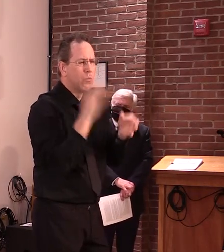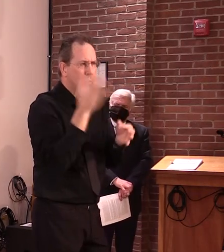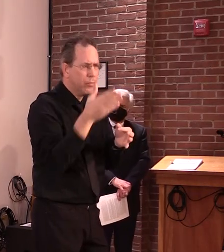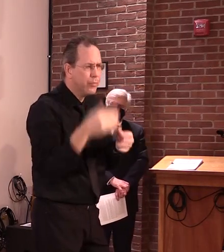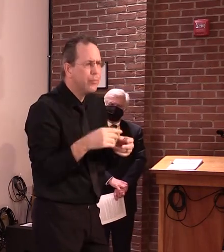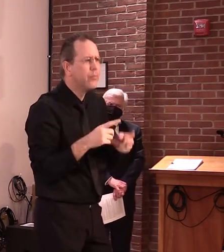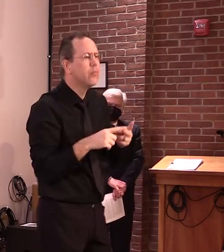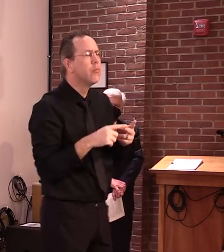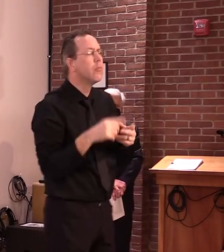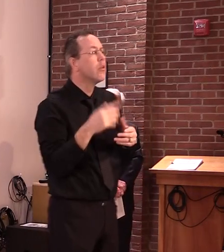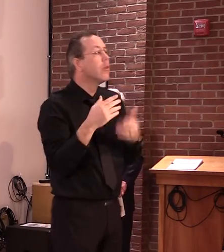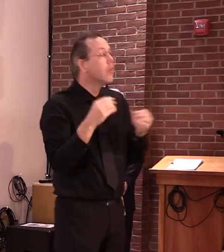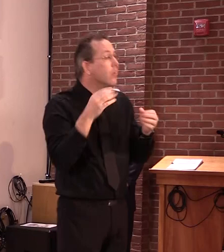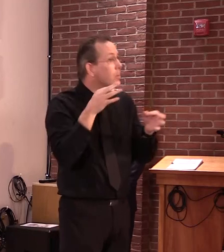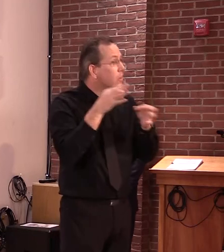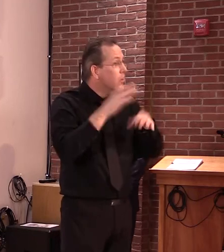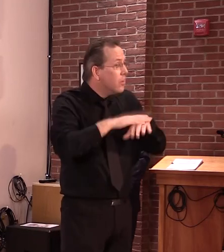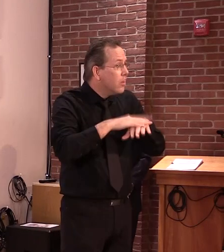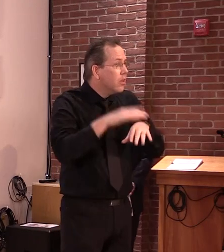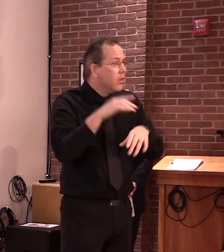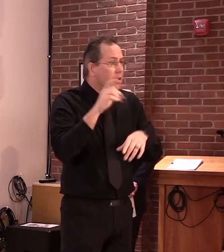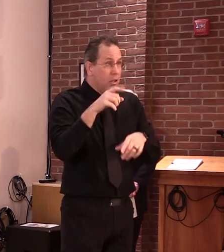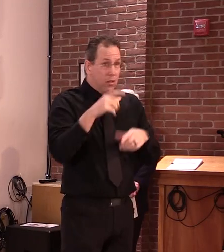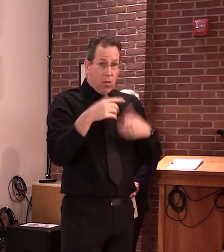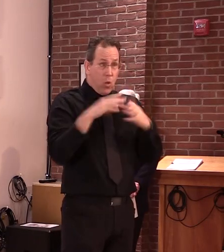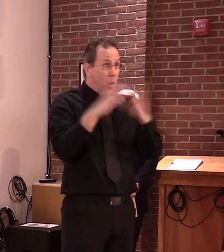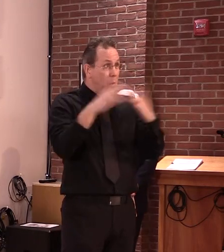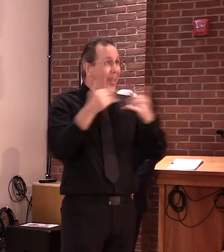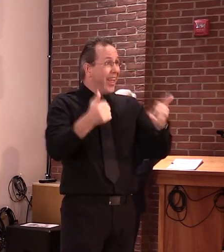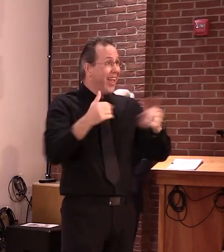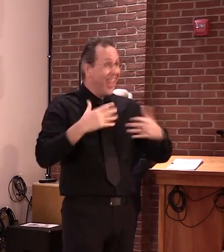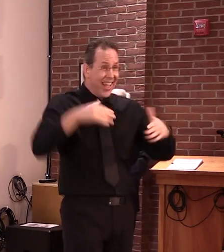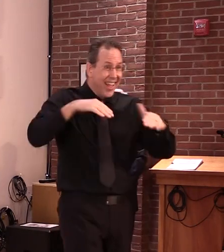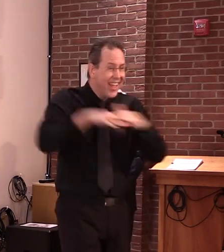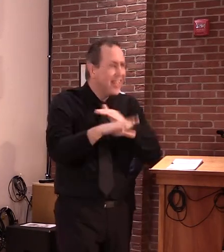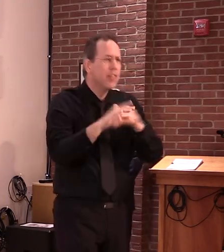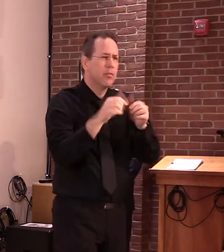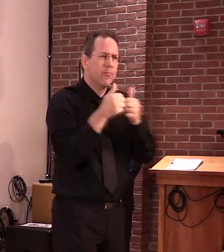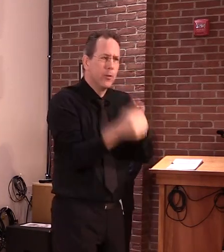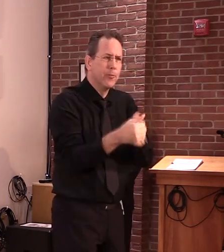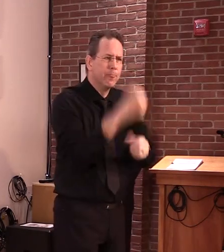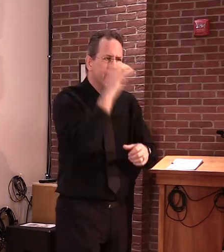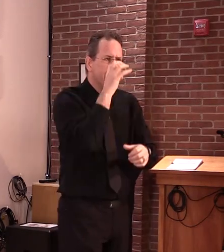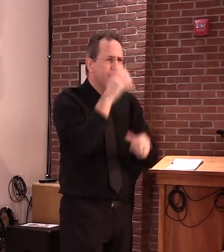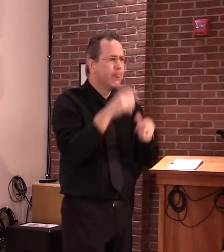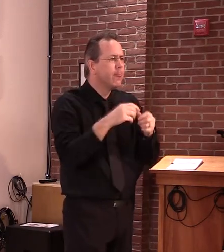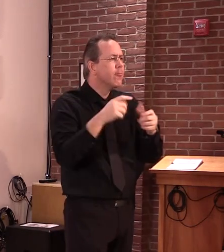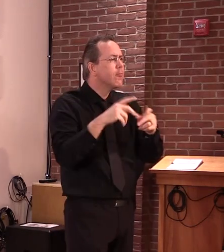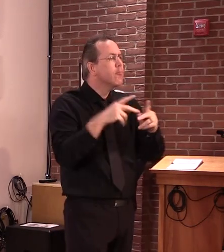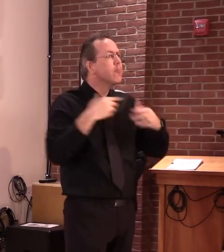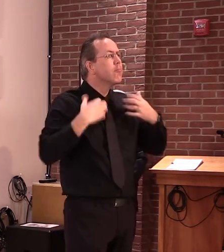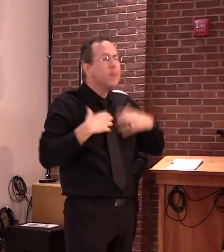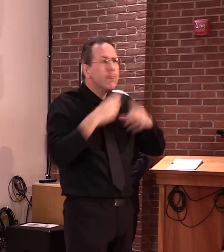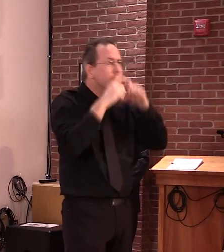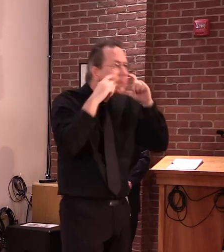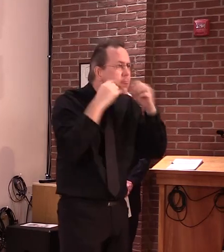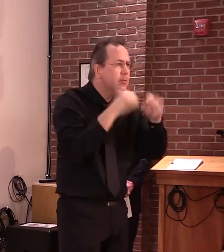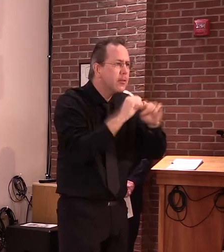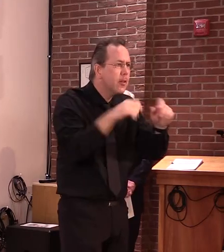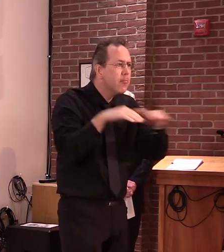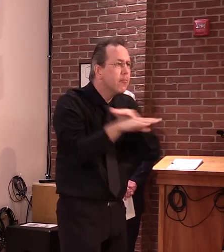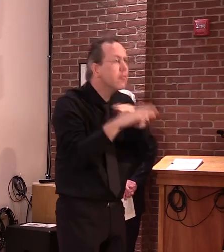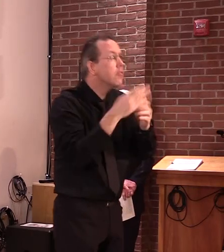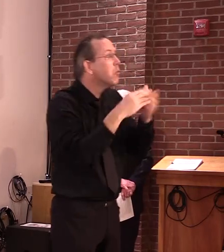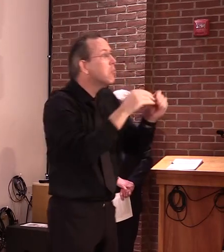they will need to meet or exceed the same health and safety requirements all other businesses and nonprofits have had to meet